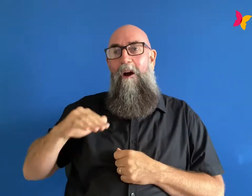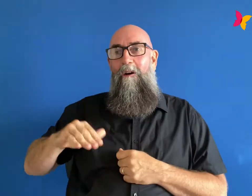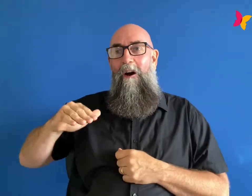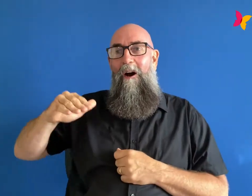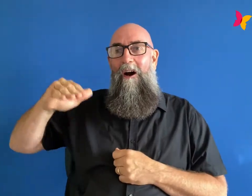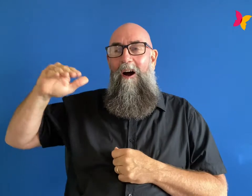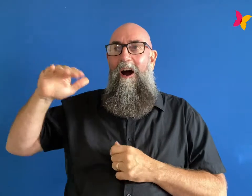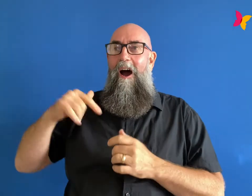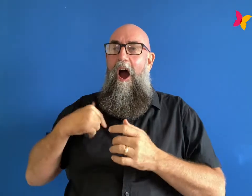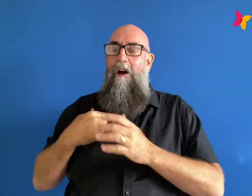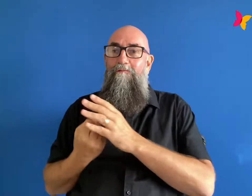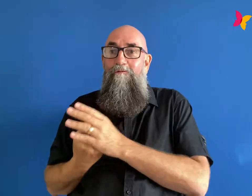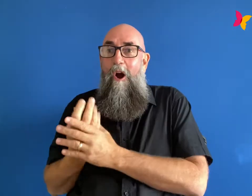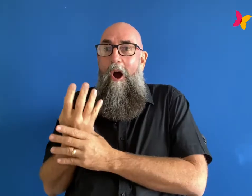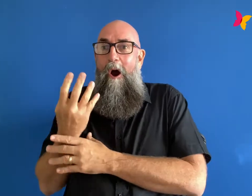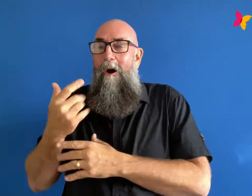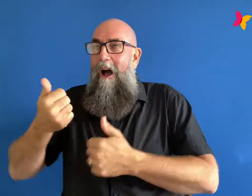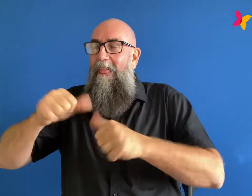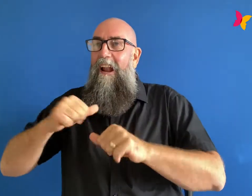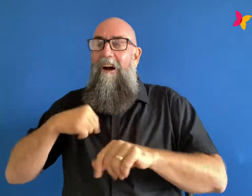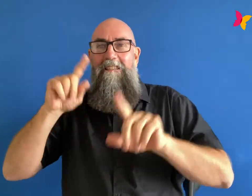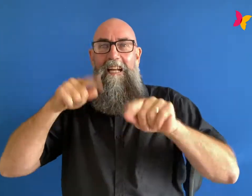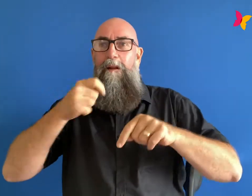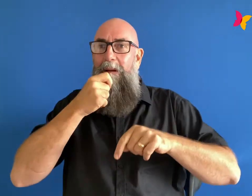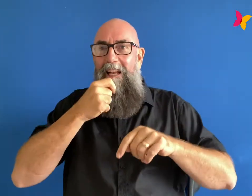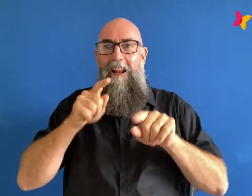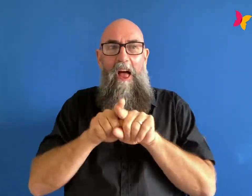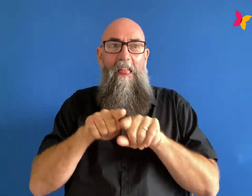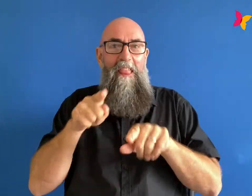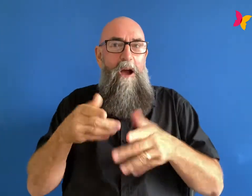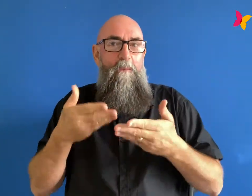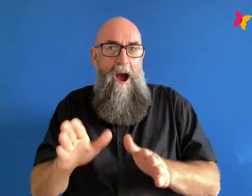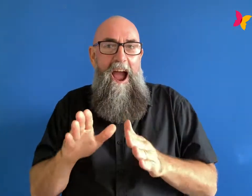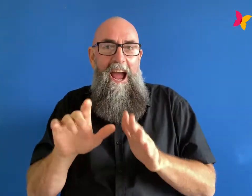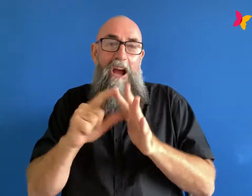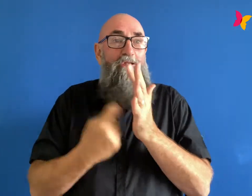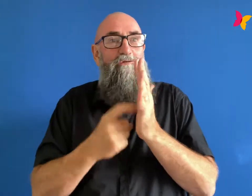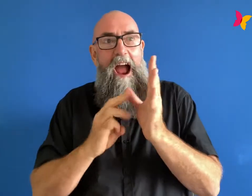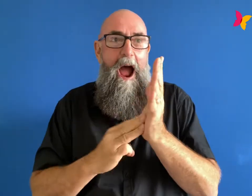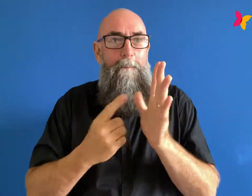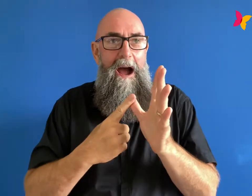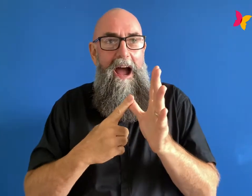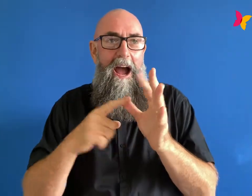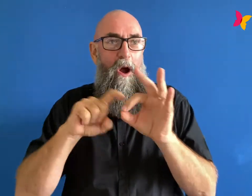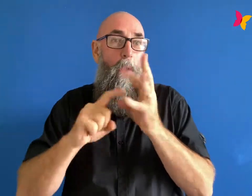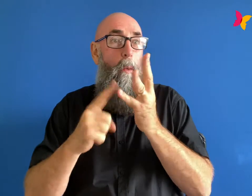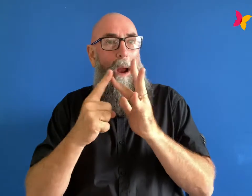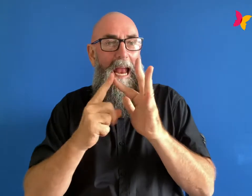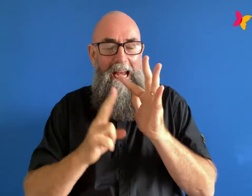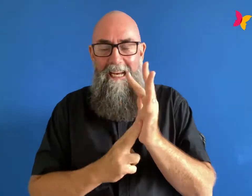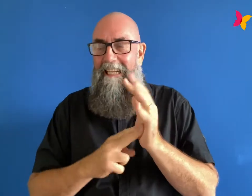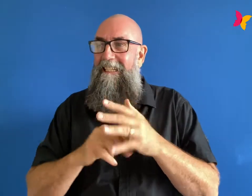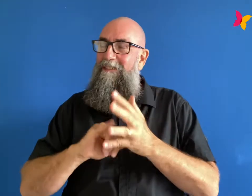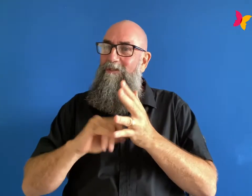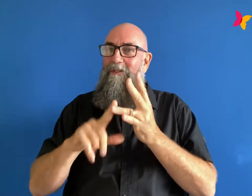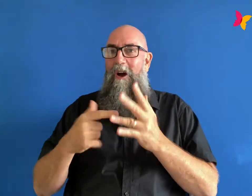word because it felt like my emotions and everything were being dismissed and put under the umbrella of being just dramatic and everything